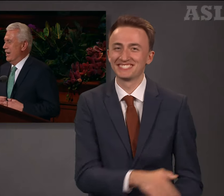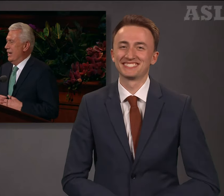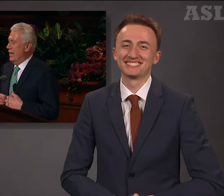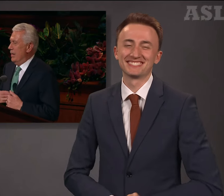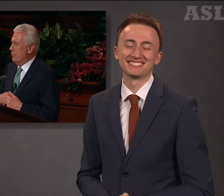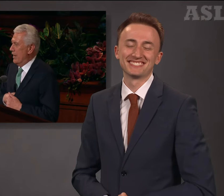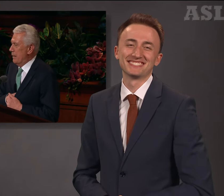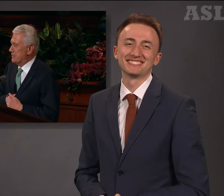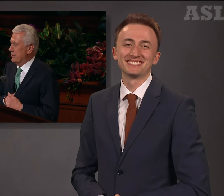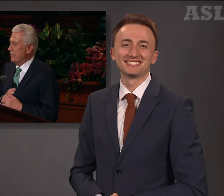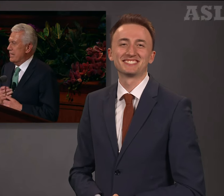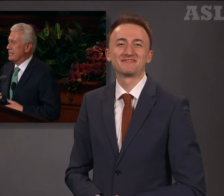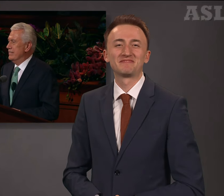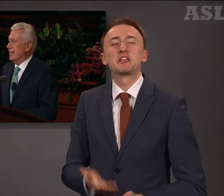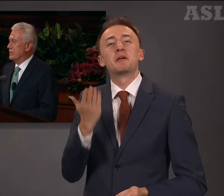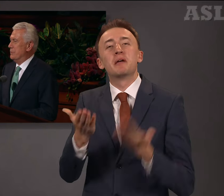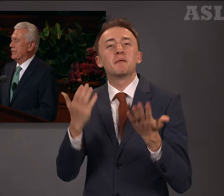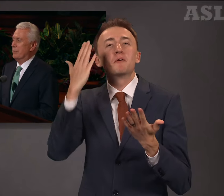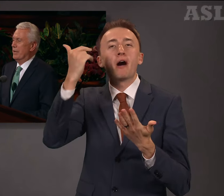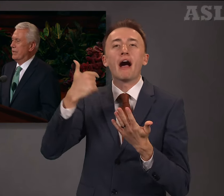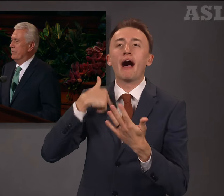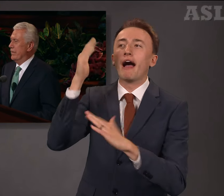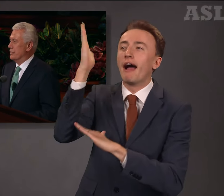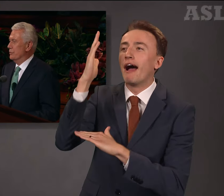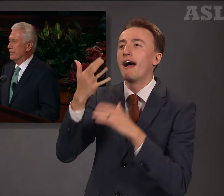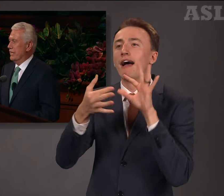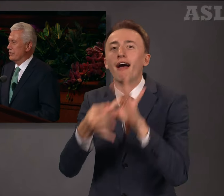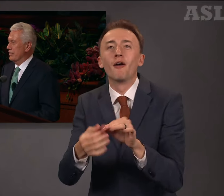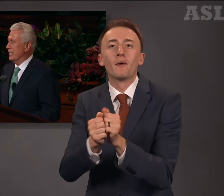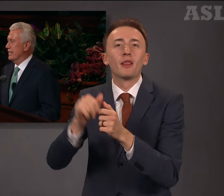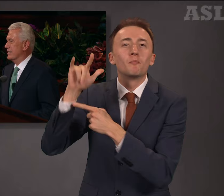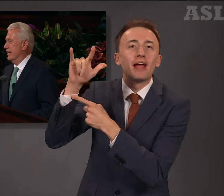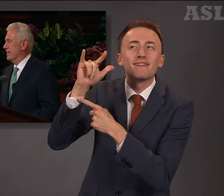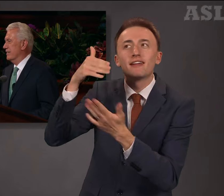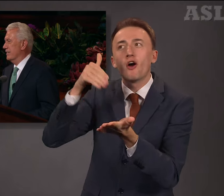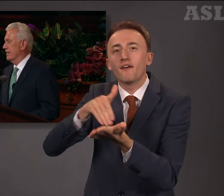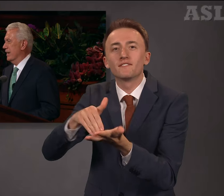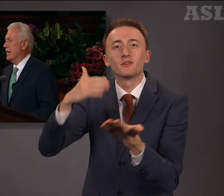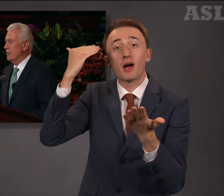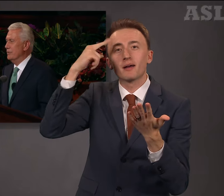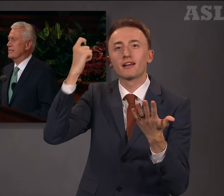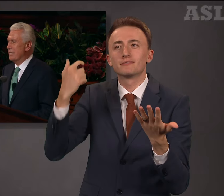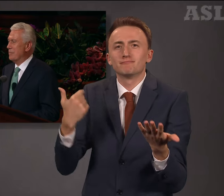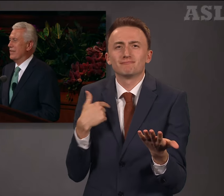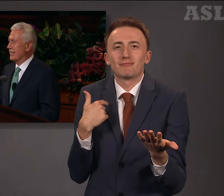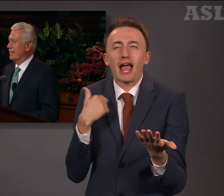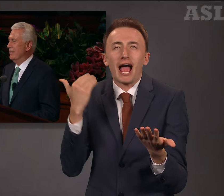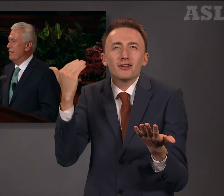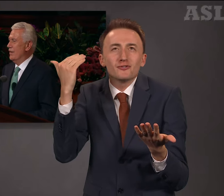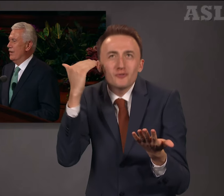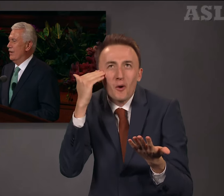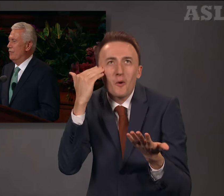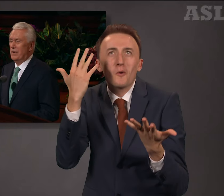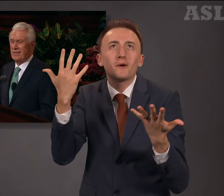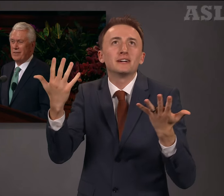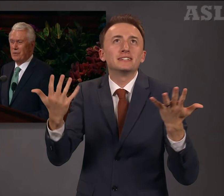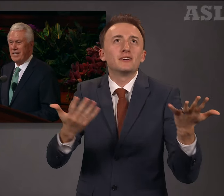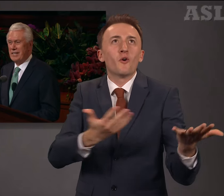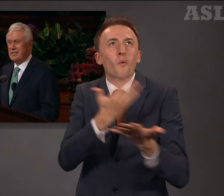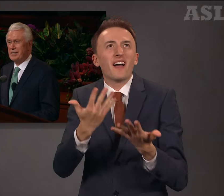Perhaps the reason I speak about aviation occasionally is that I know something of what the Wrights